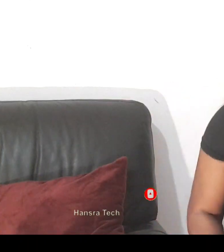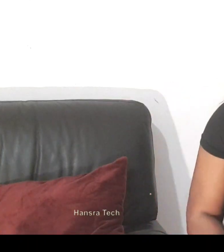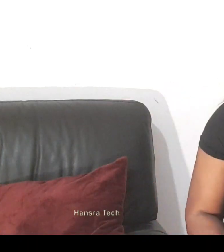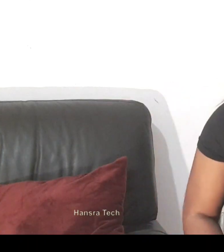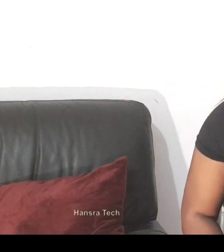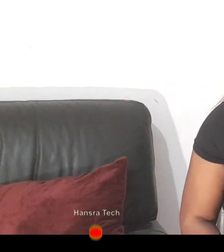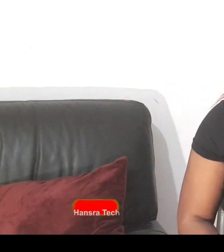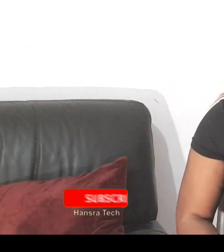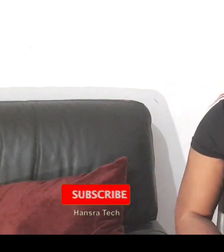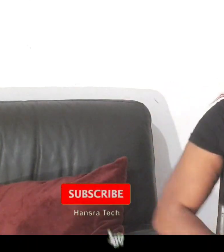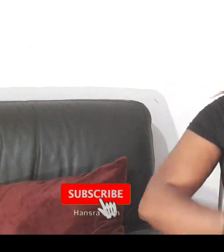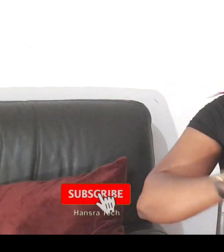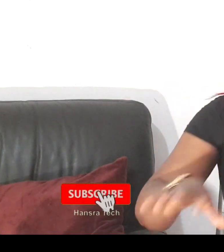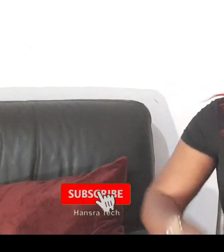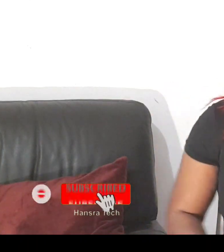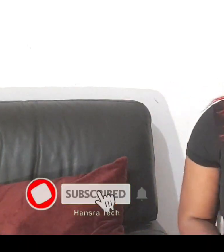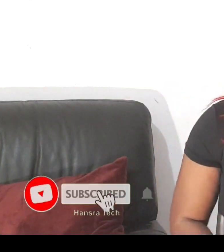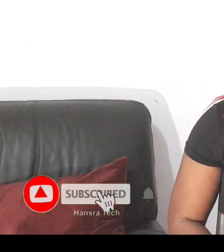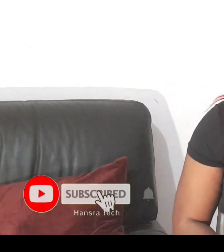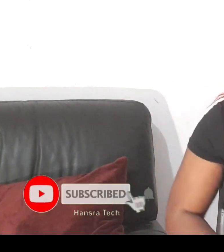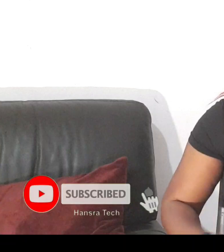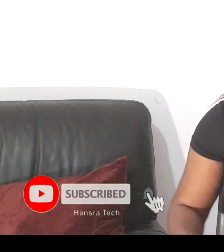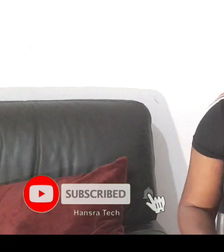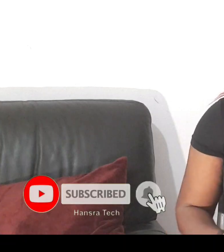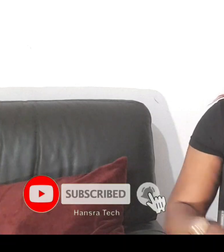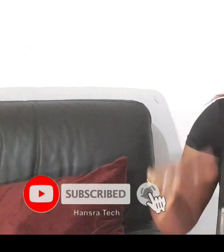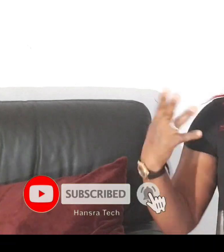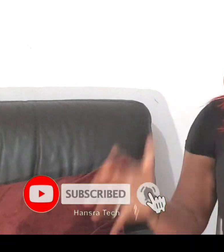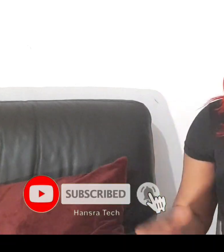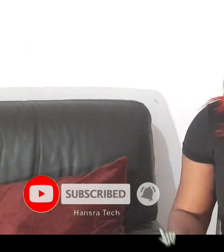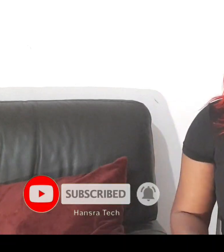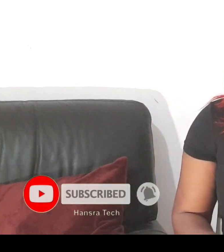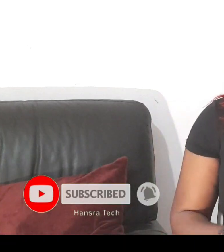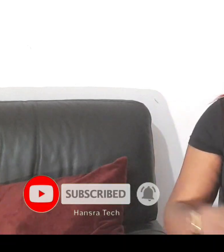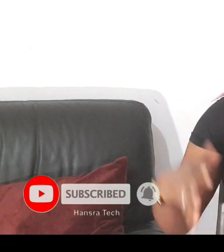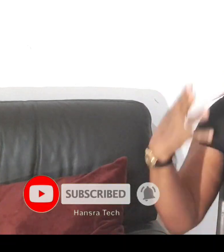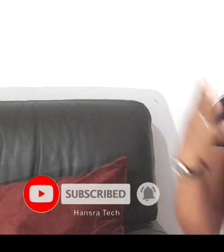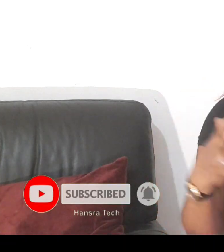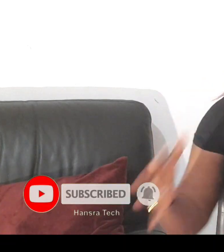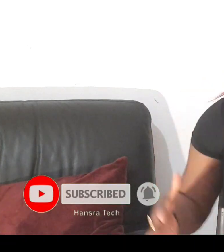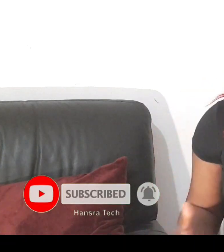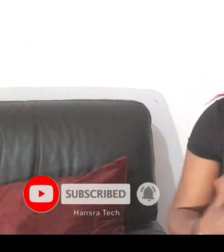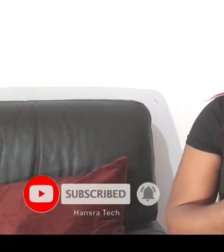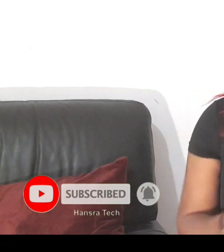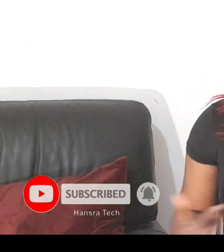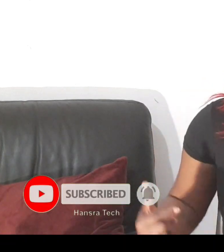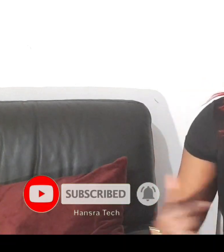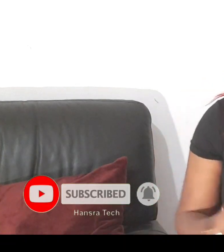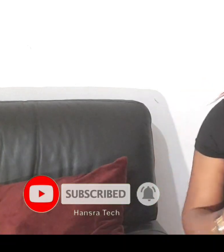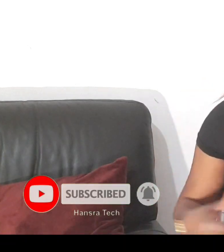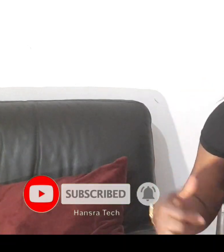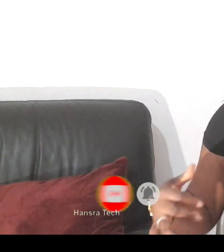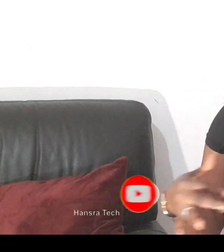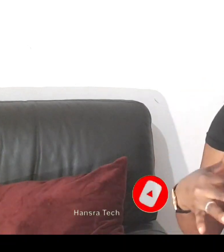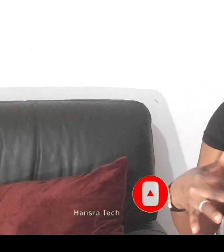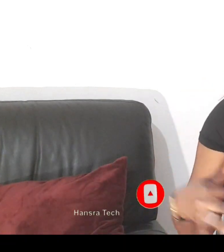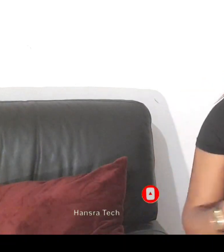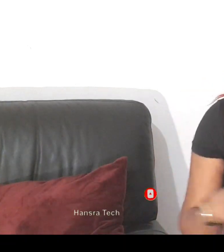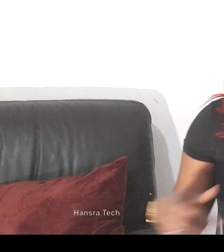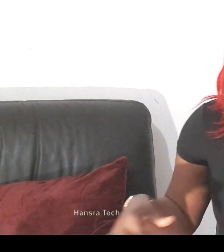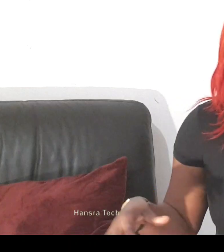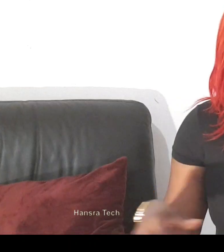proud my people i am overwhelmed guys because when you see the owner of twitter facebook